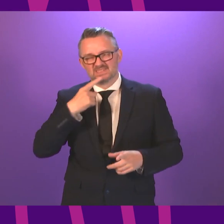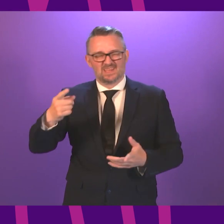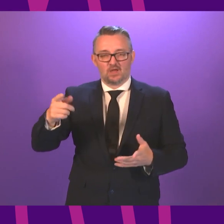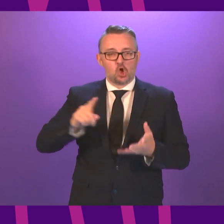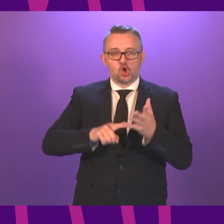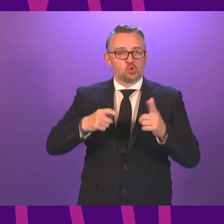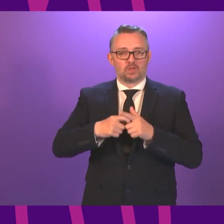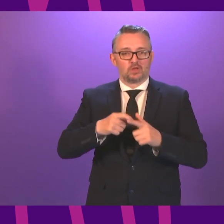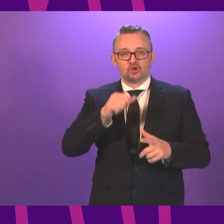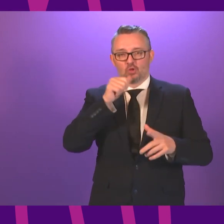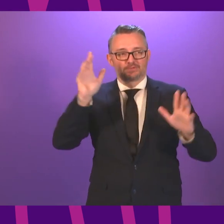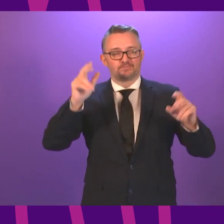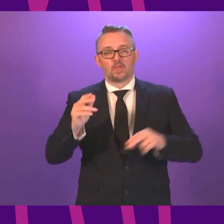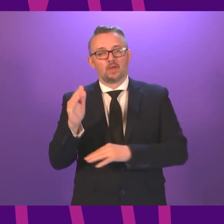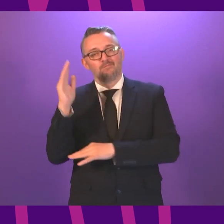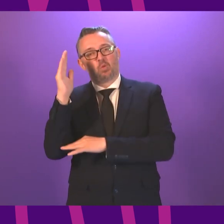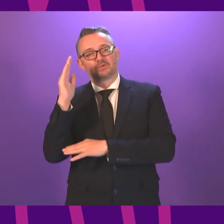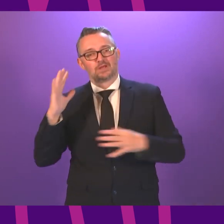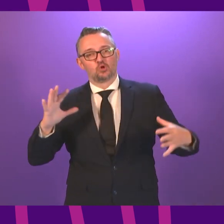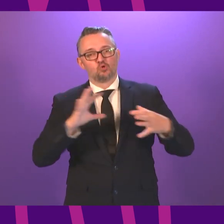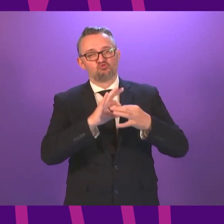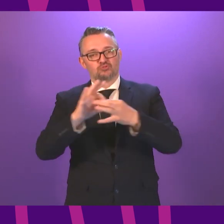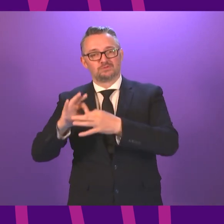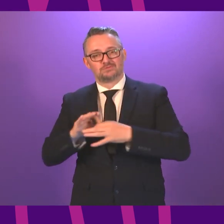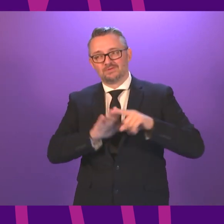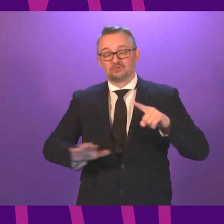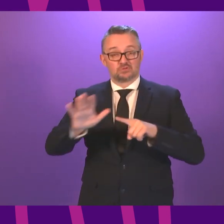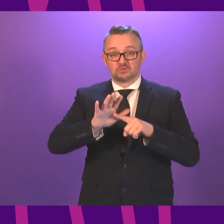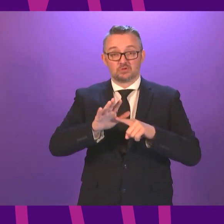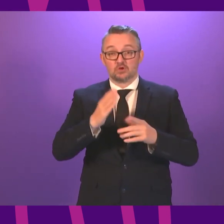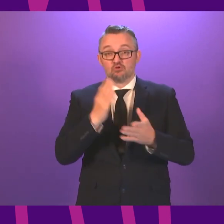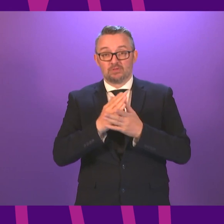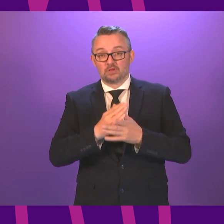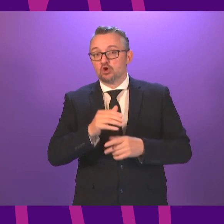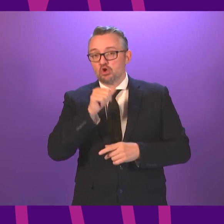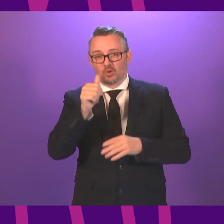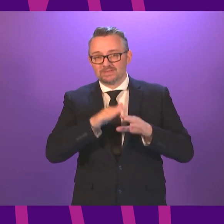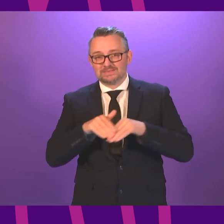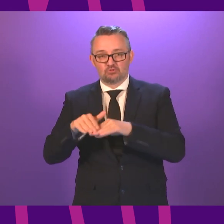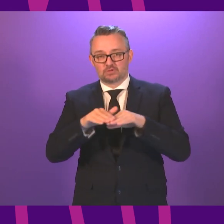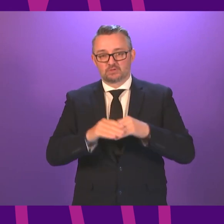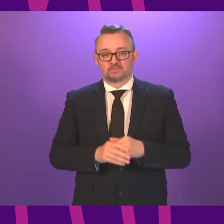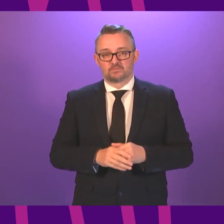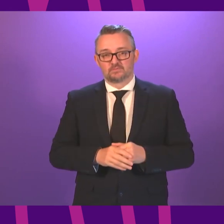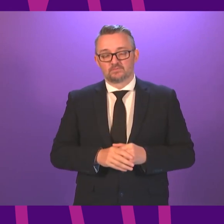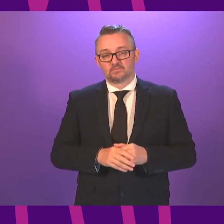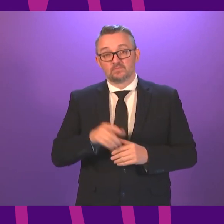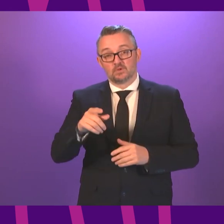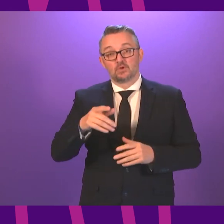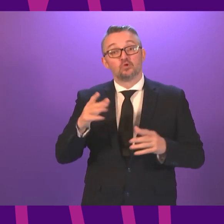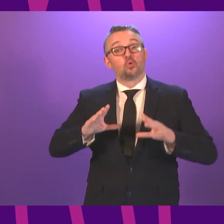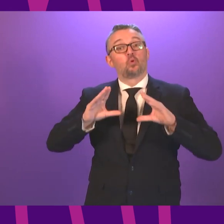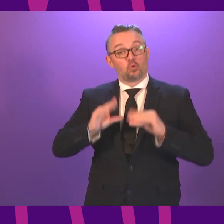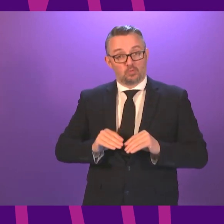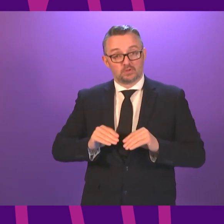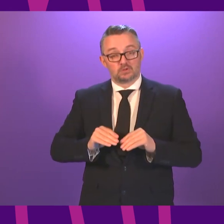to be a voluntary union of nations. And it would be profoundly undemocratic. I'm signing officer to conclude.